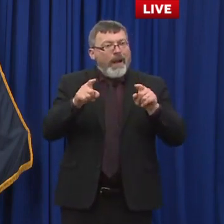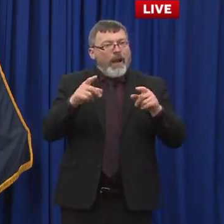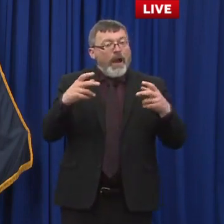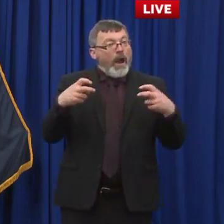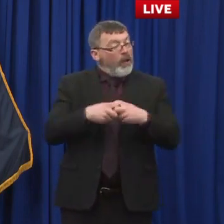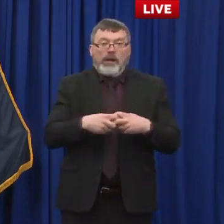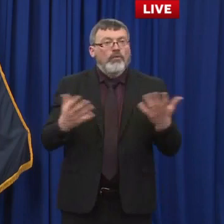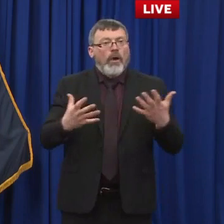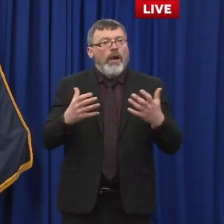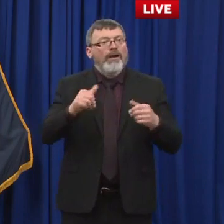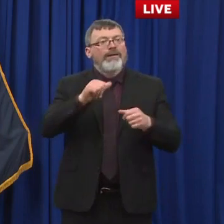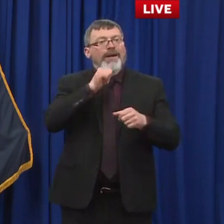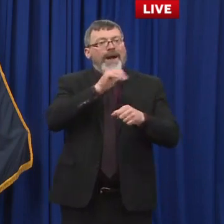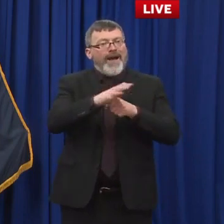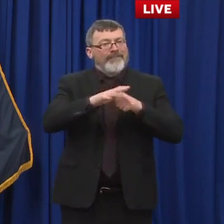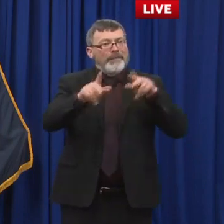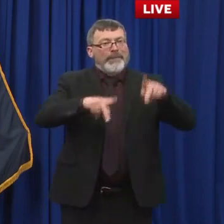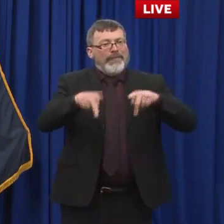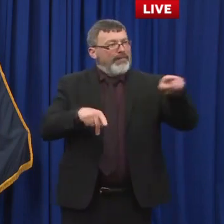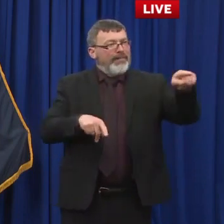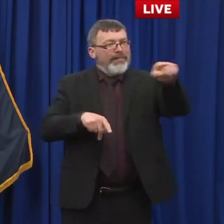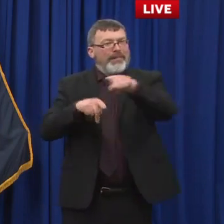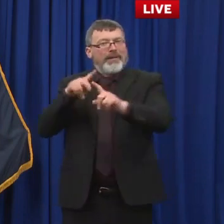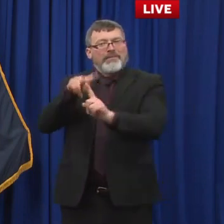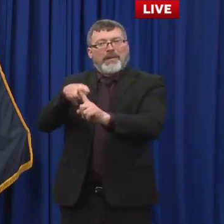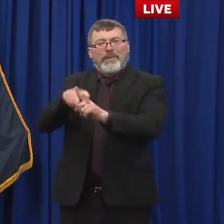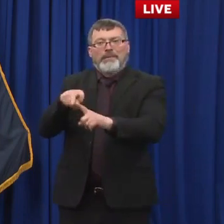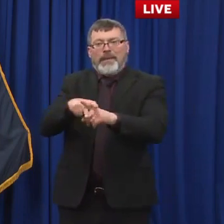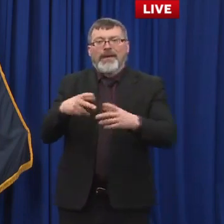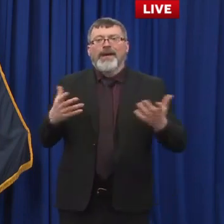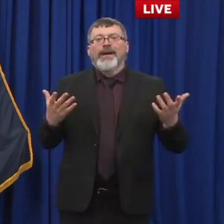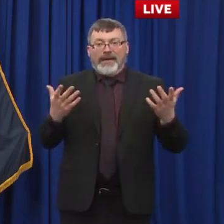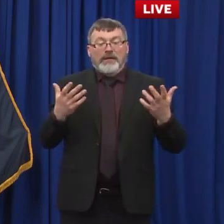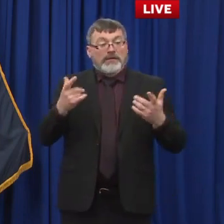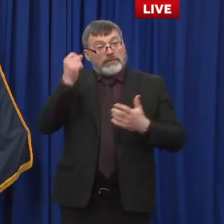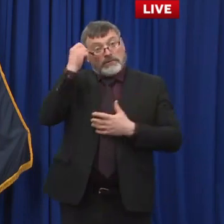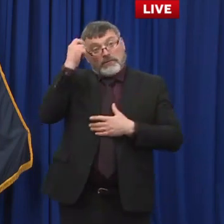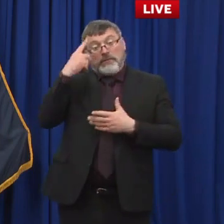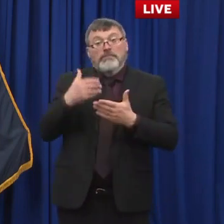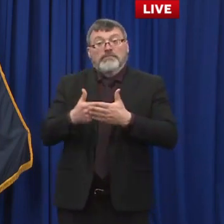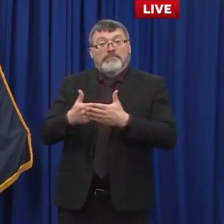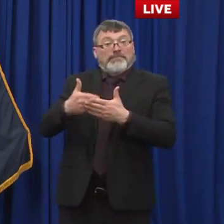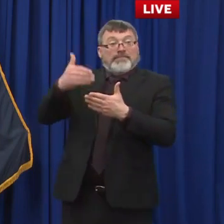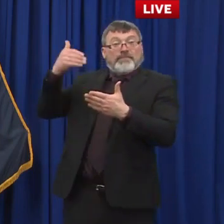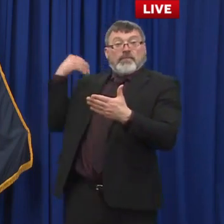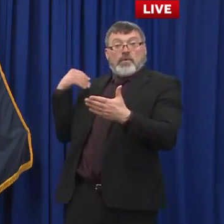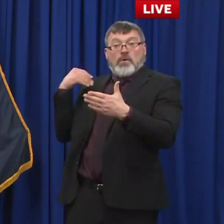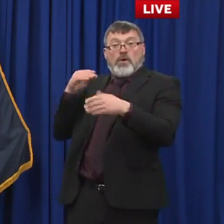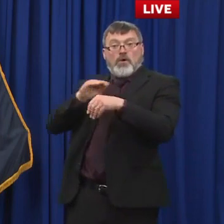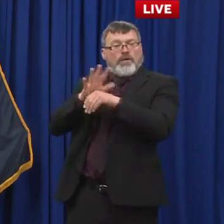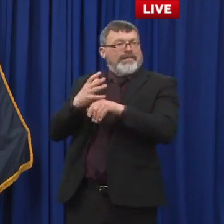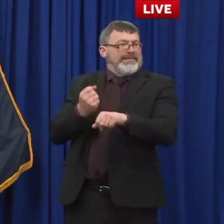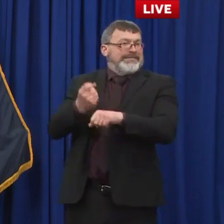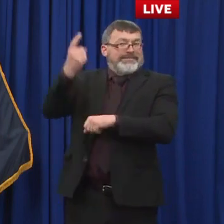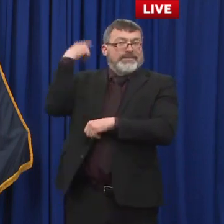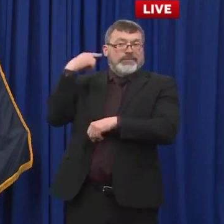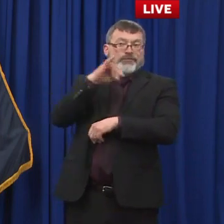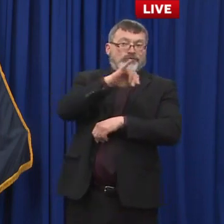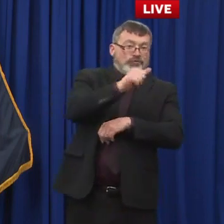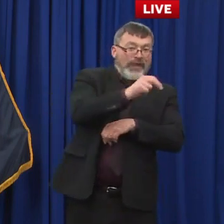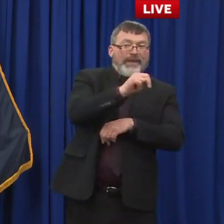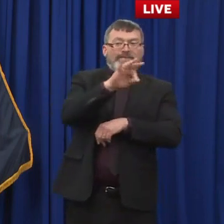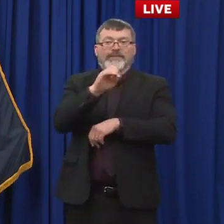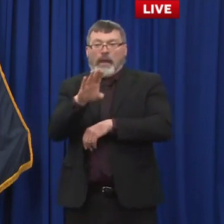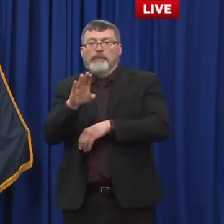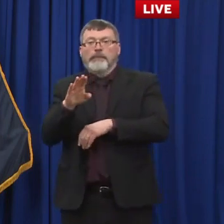while collecting unemployment benefits. Last year, we waived that need to look for work while on unemployment. We wanted to make sure